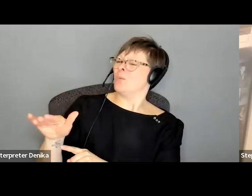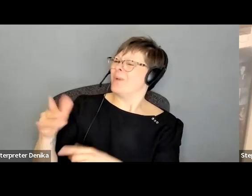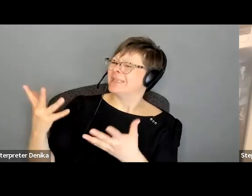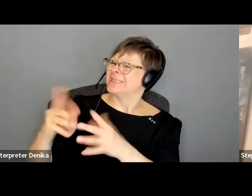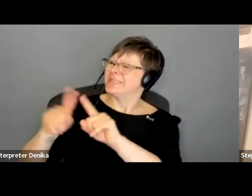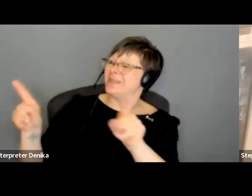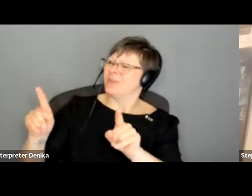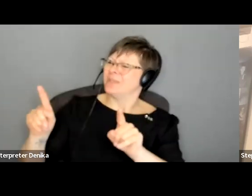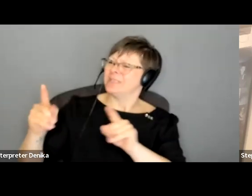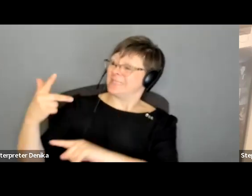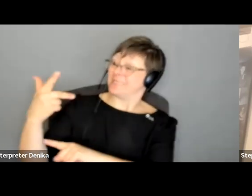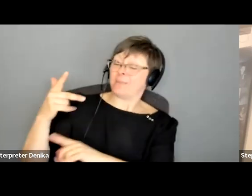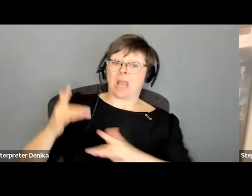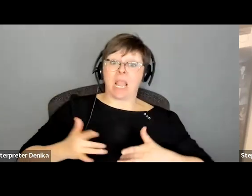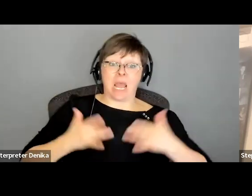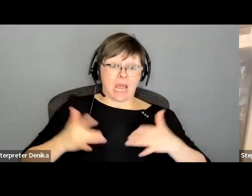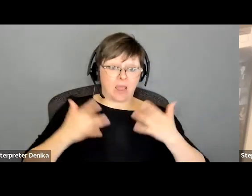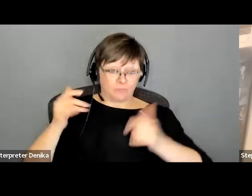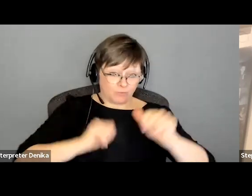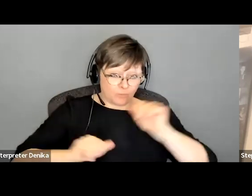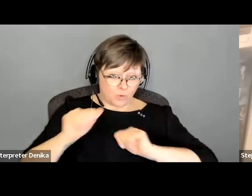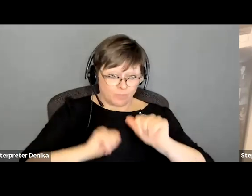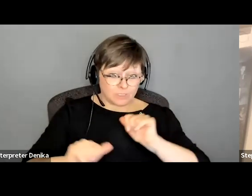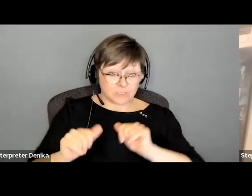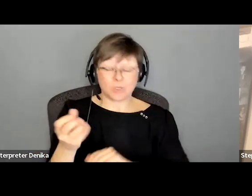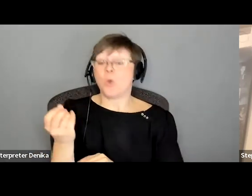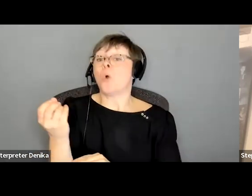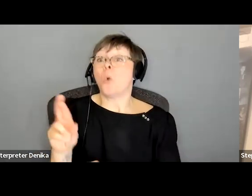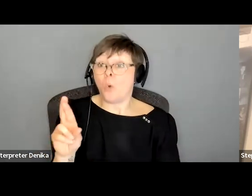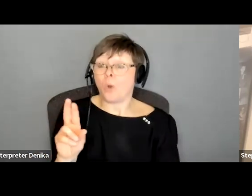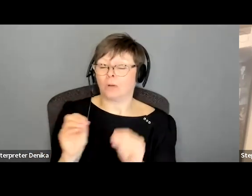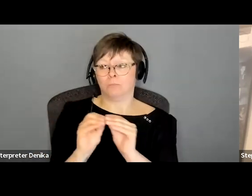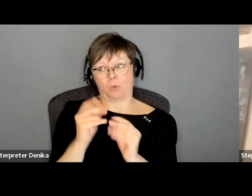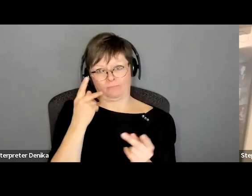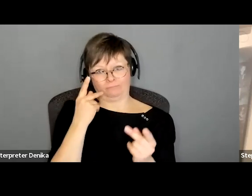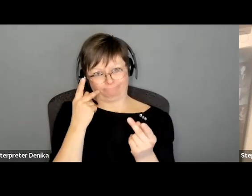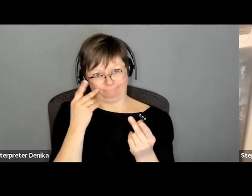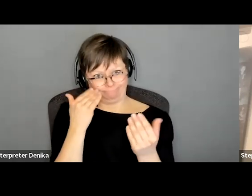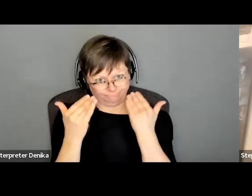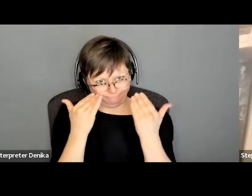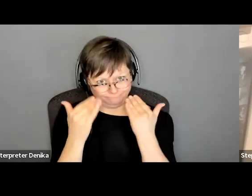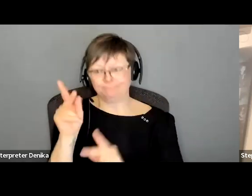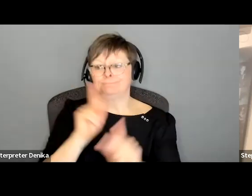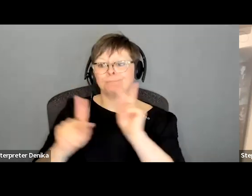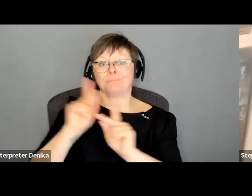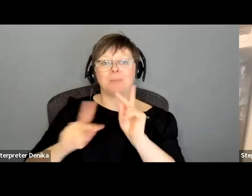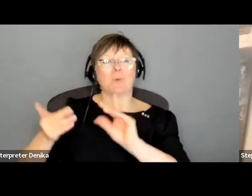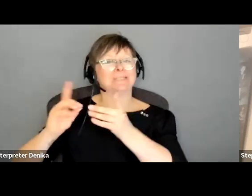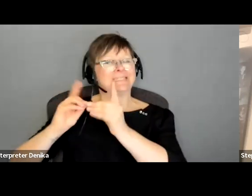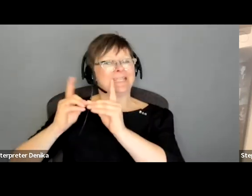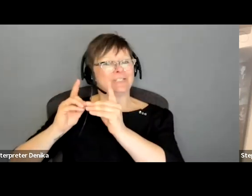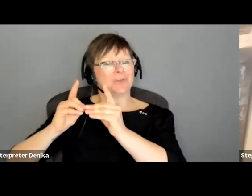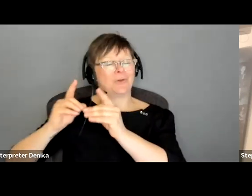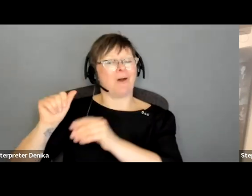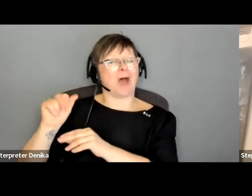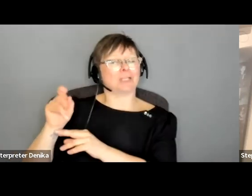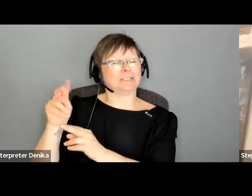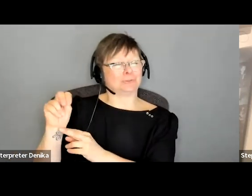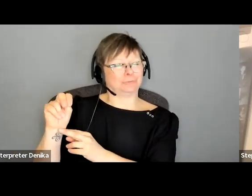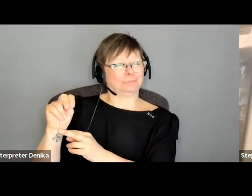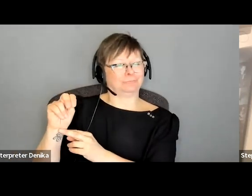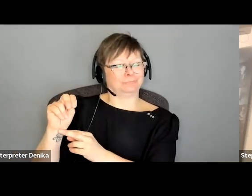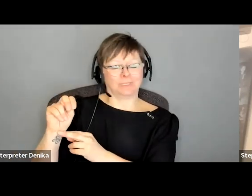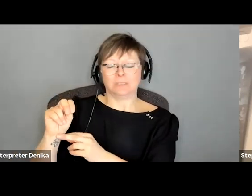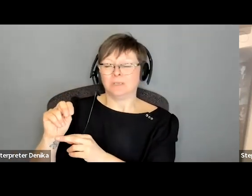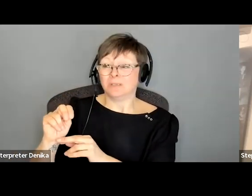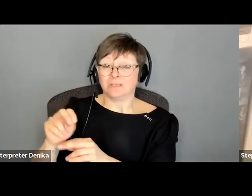for live performance and what people are maybe more familiar with with uh digital auditions is for tv and film